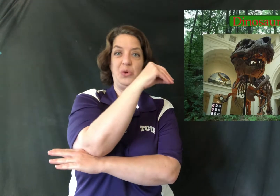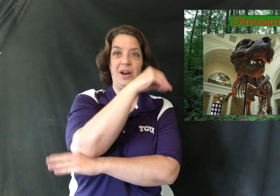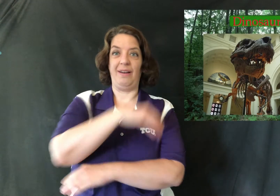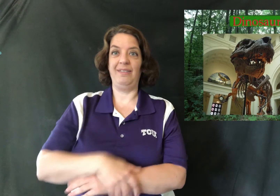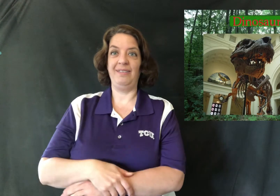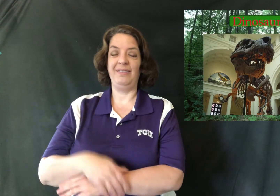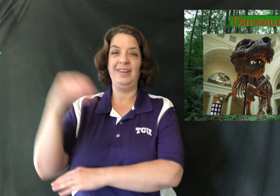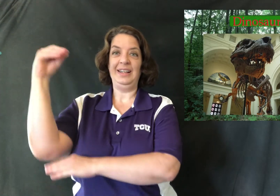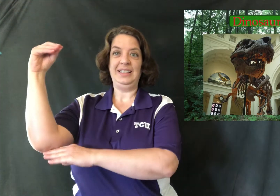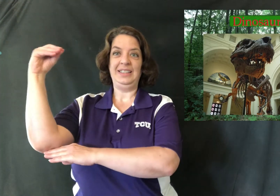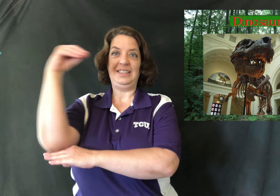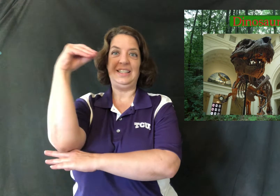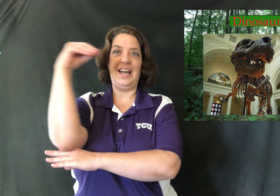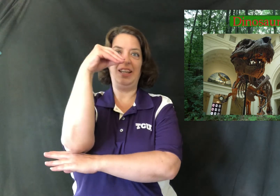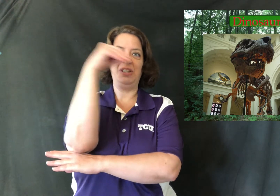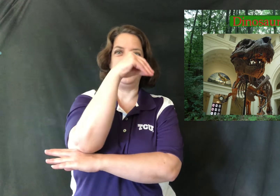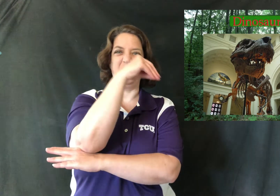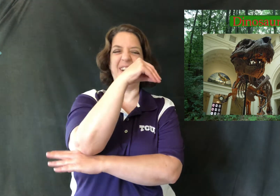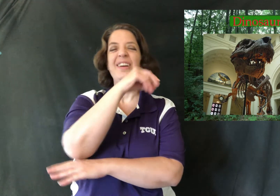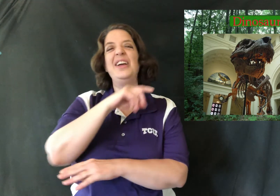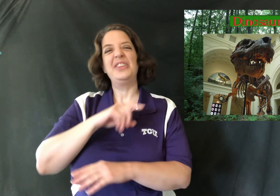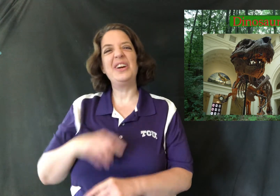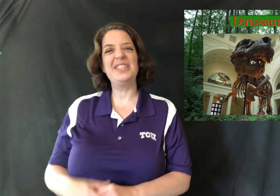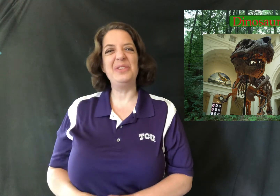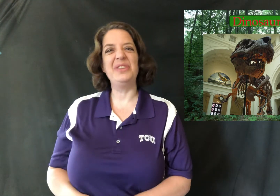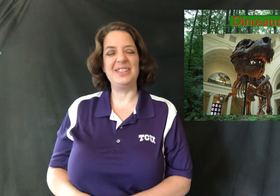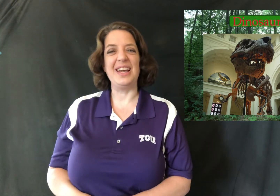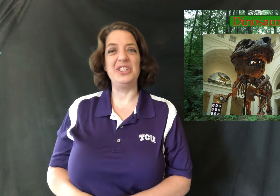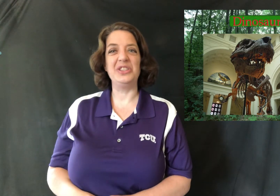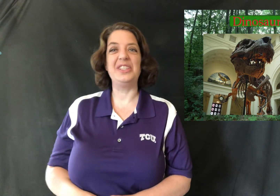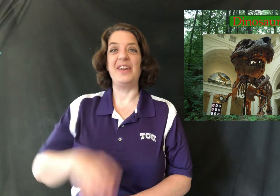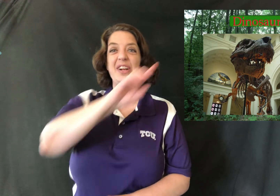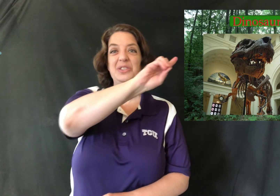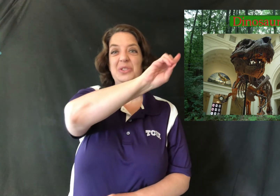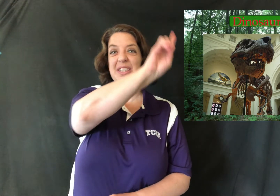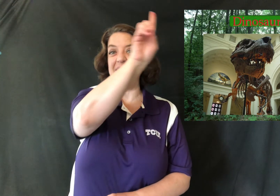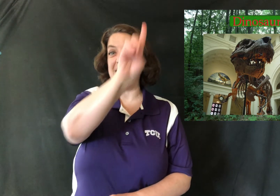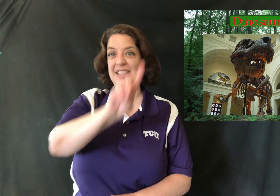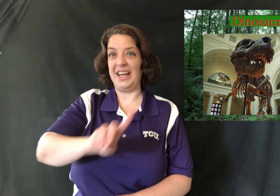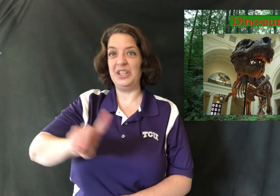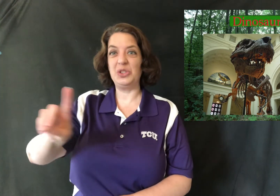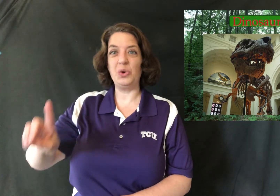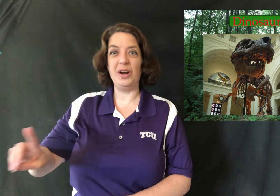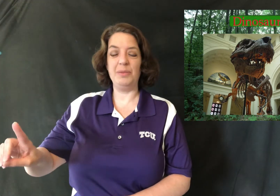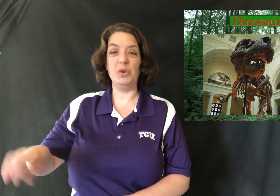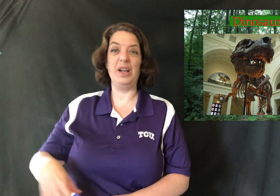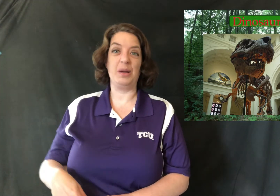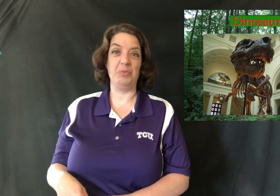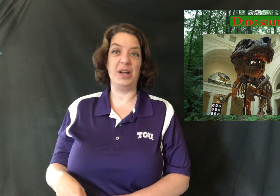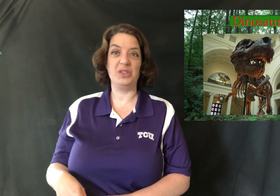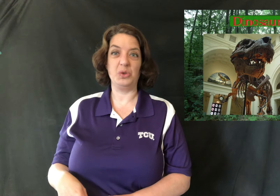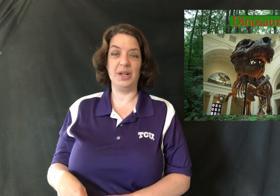dinosaur there are different signs you'll see I've also seen dinosaur more like a brontosaurus